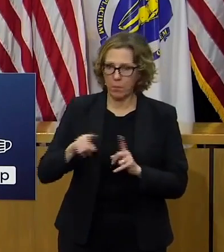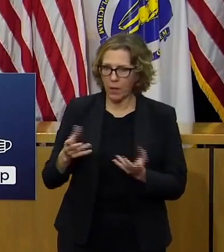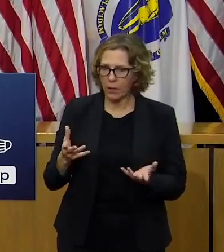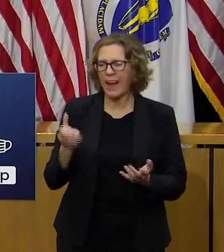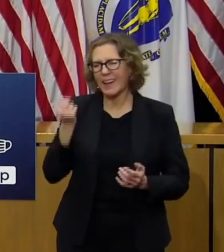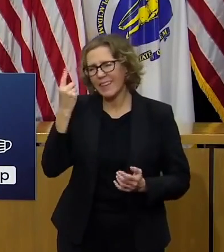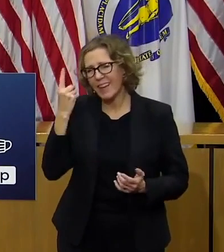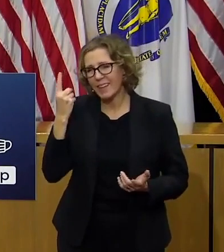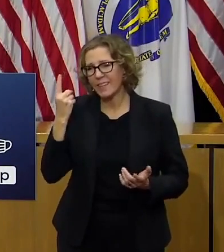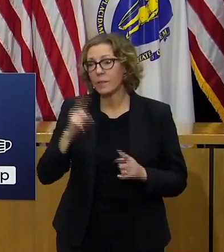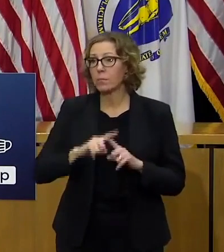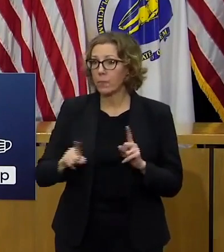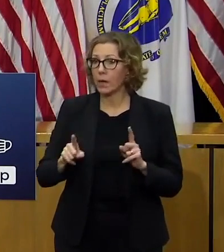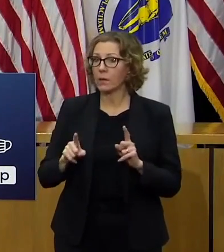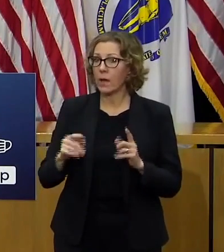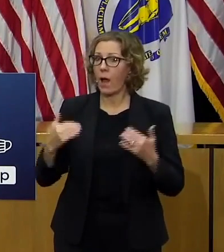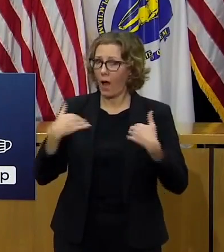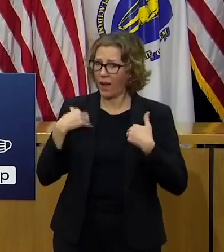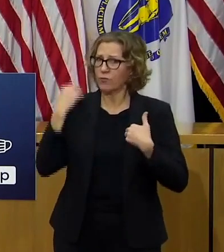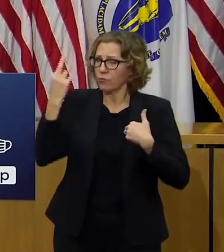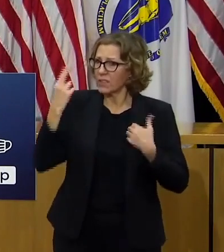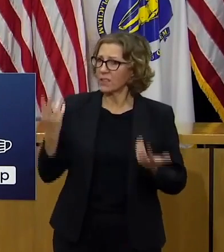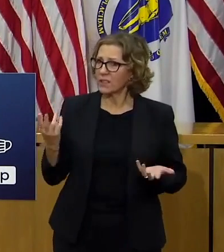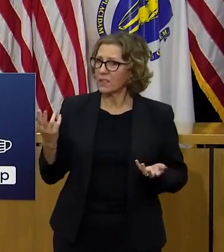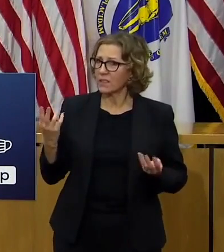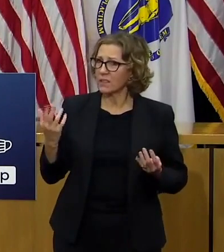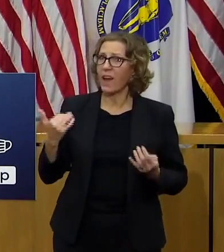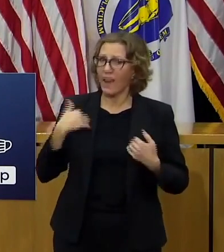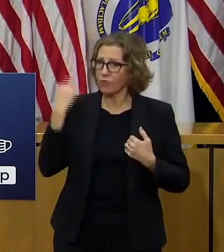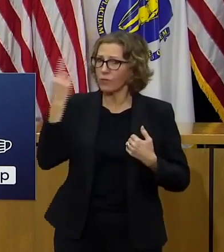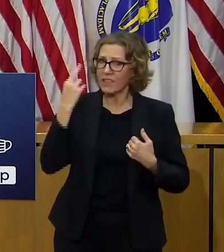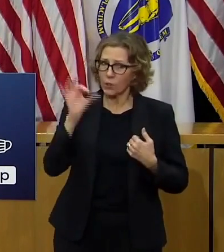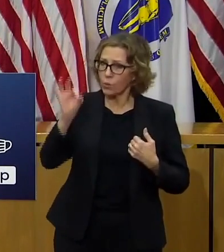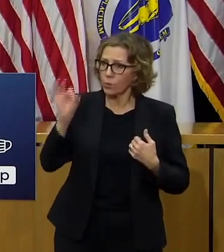but there is a legitimate cause and effect thing going on here